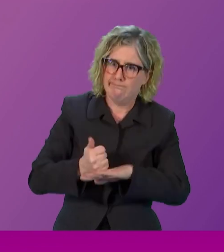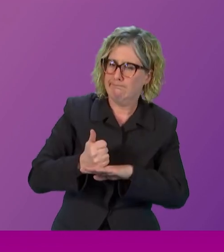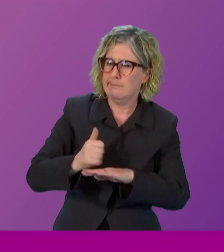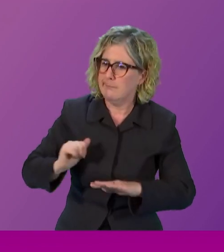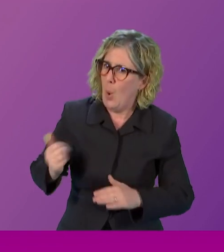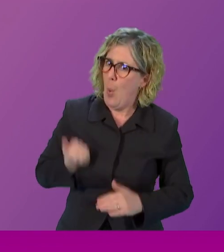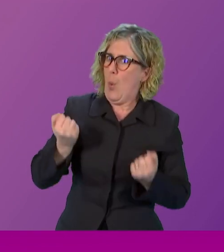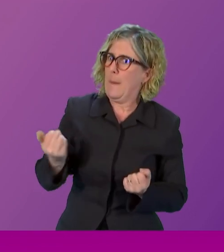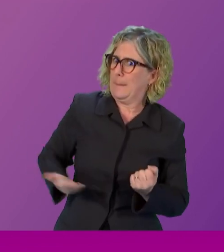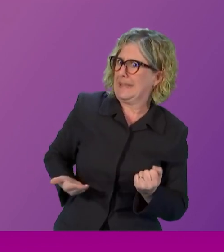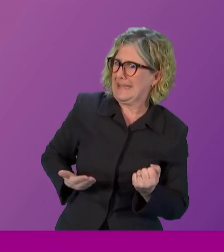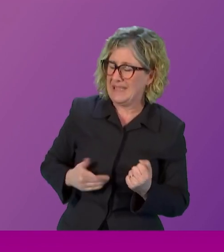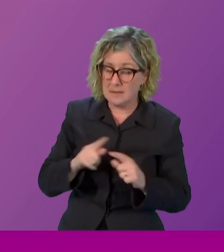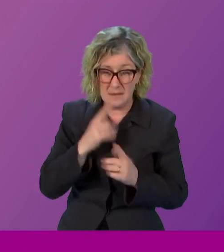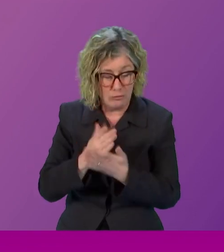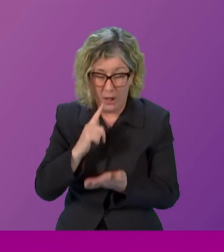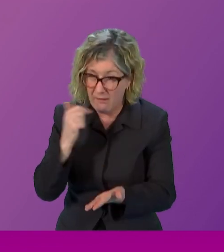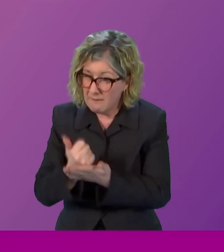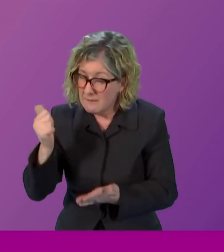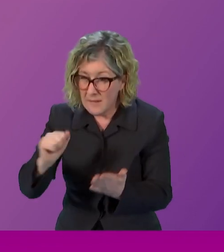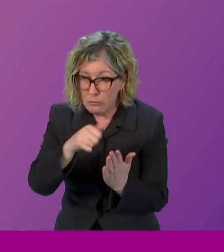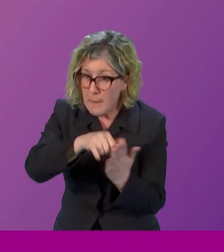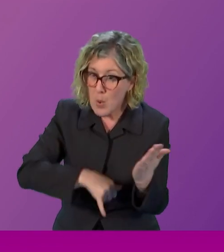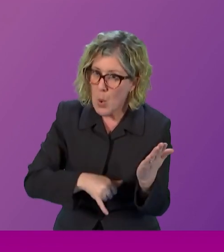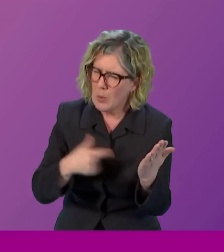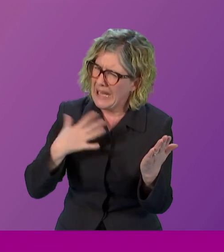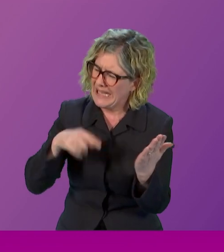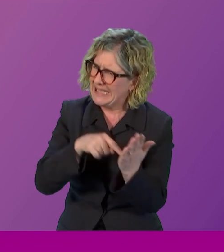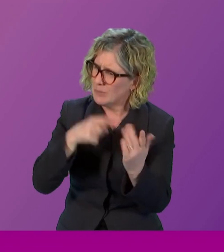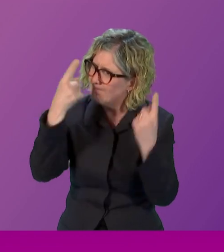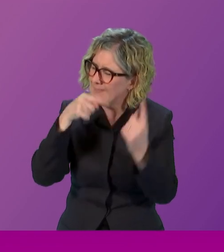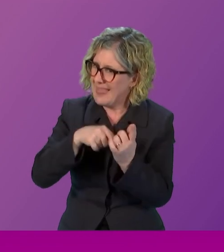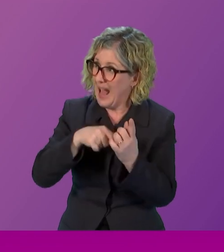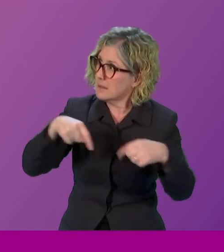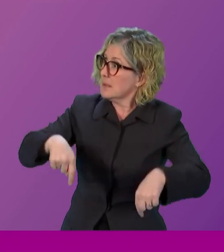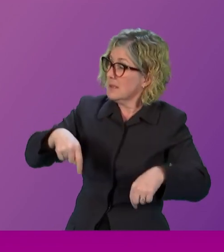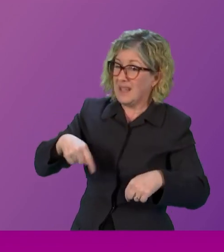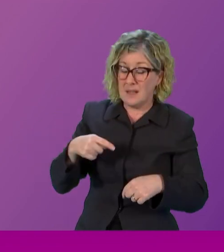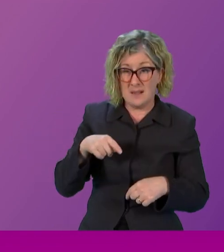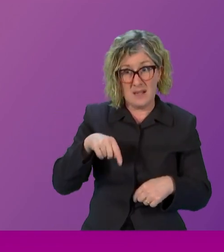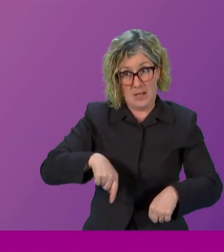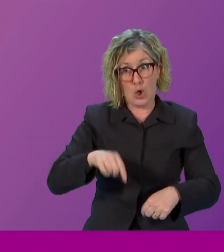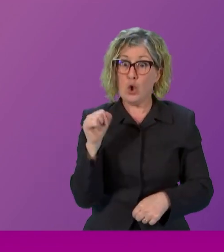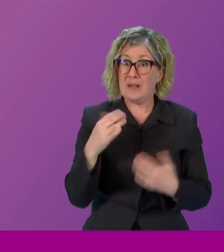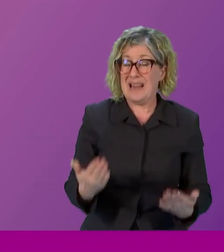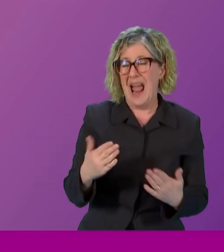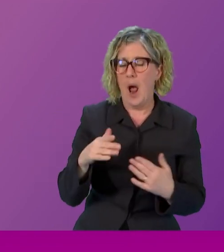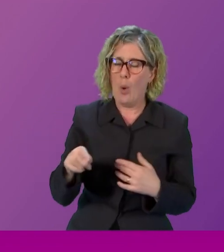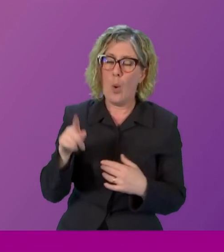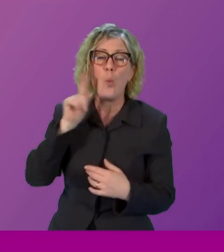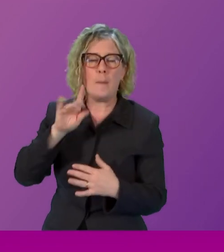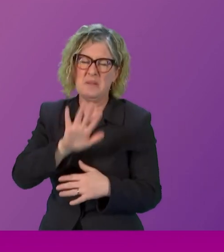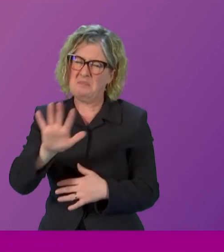something that is unacceptable right now in Scotland women are half the population slightly more than half the